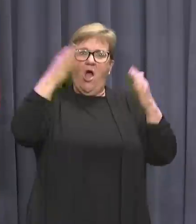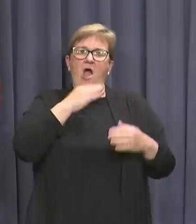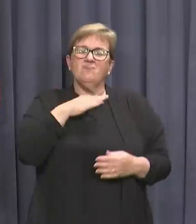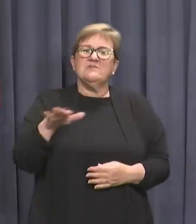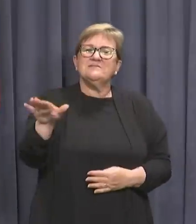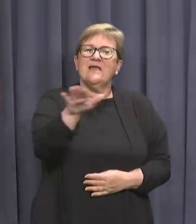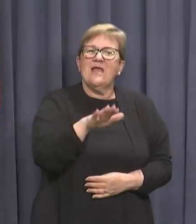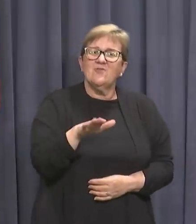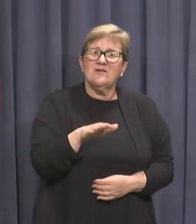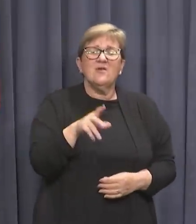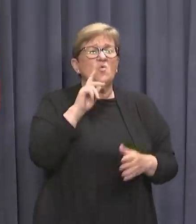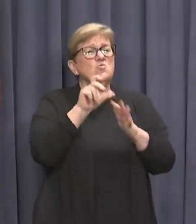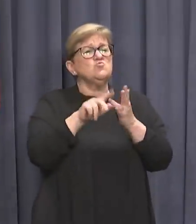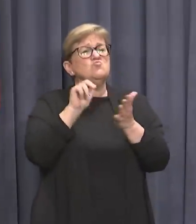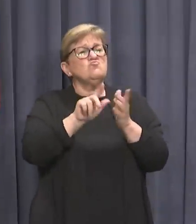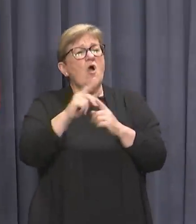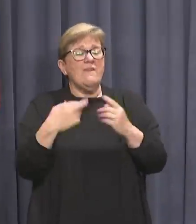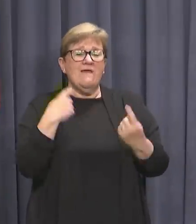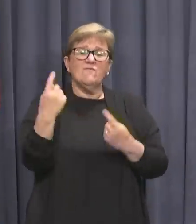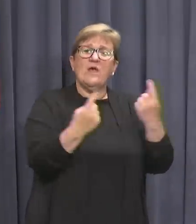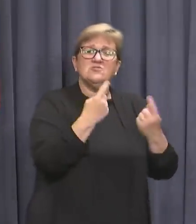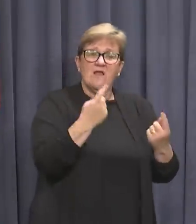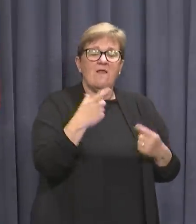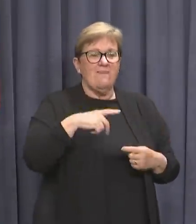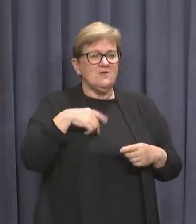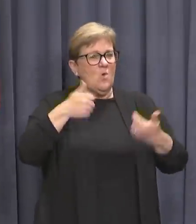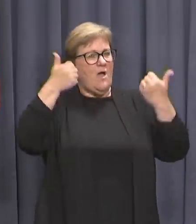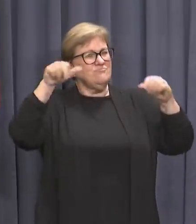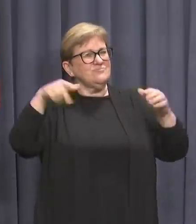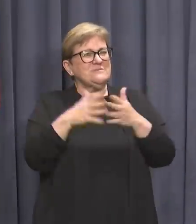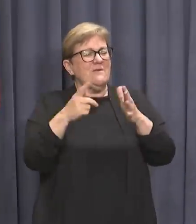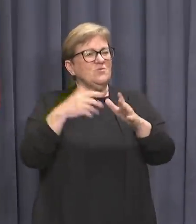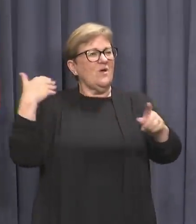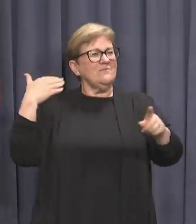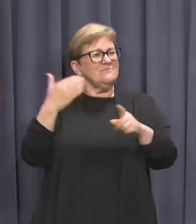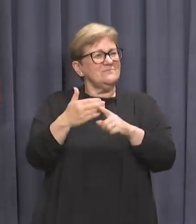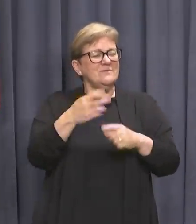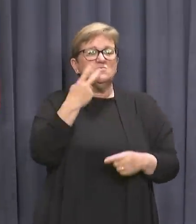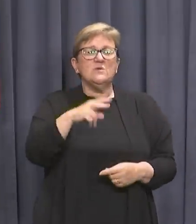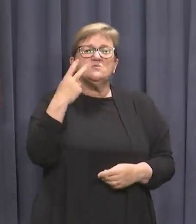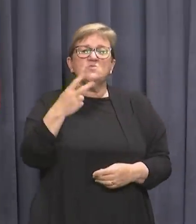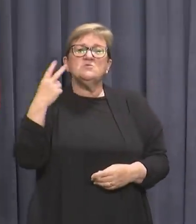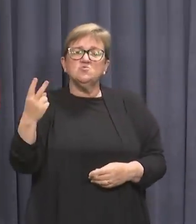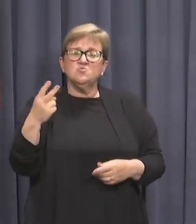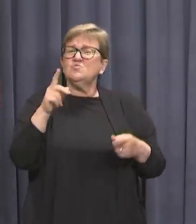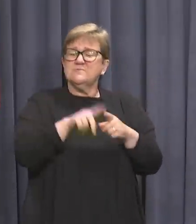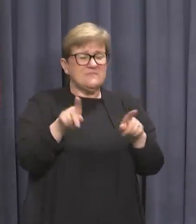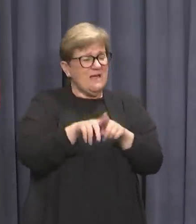settings. Doing the right thing by each other is the reason for our success in WA. In 2022, it remains just as important.